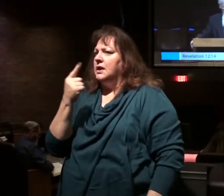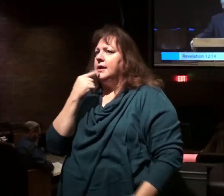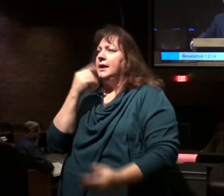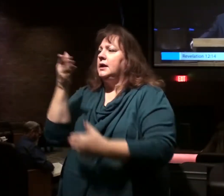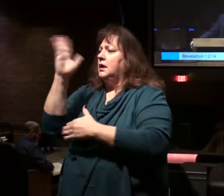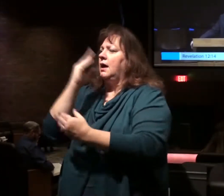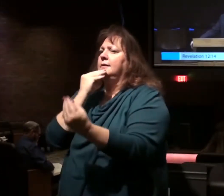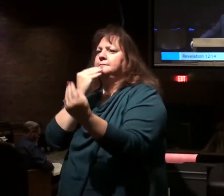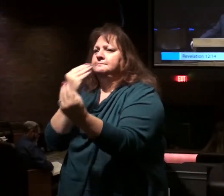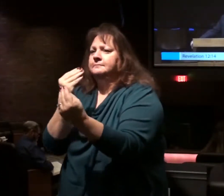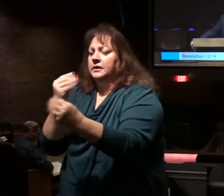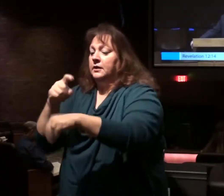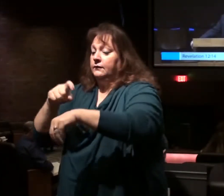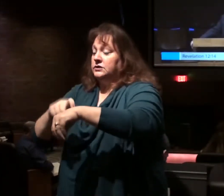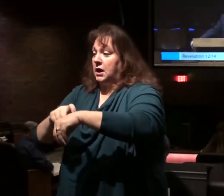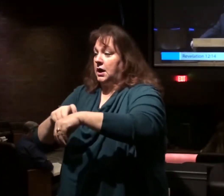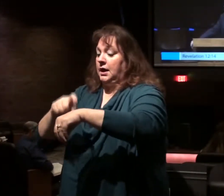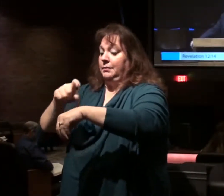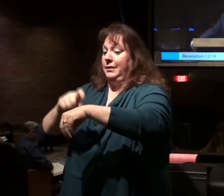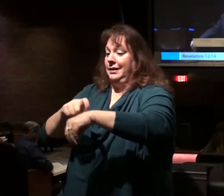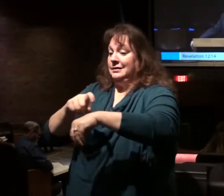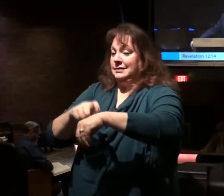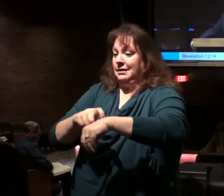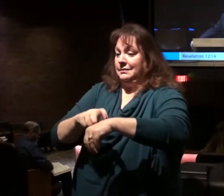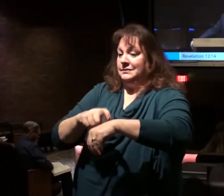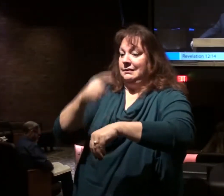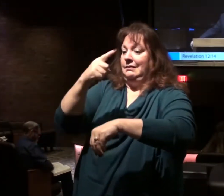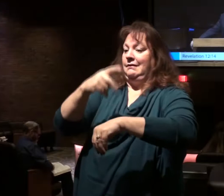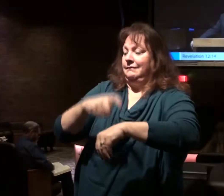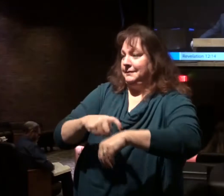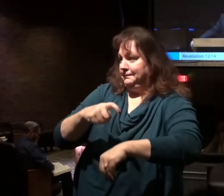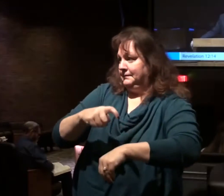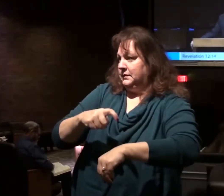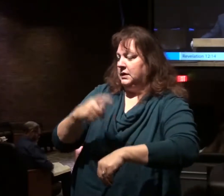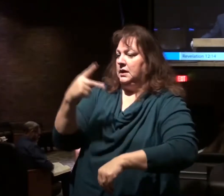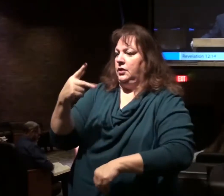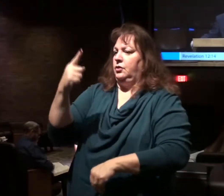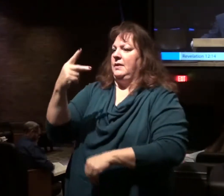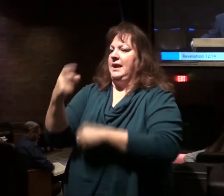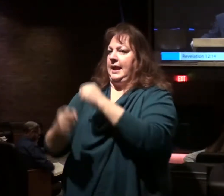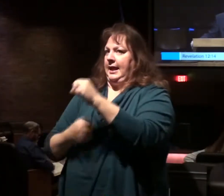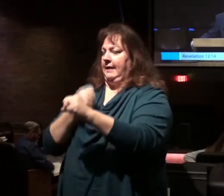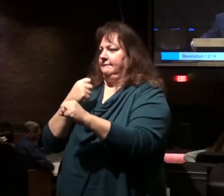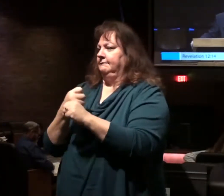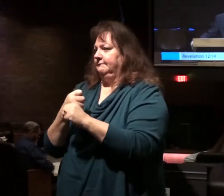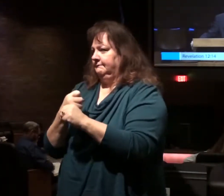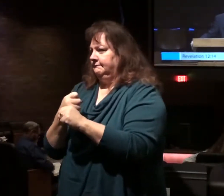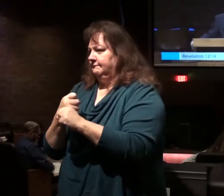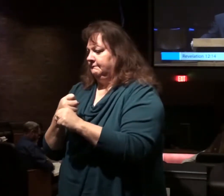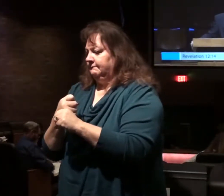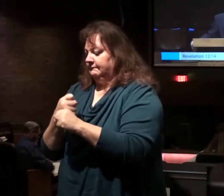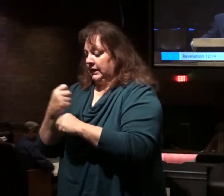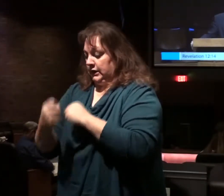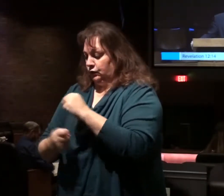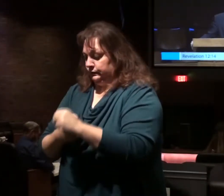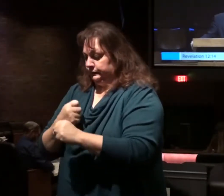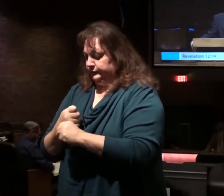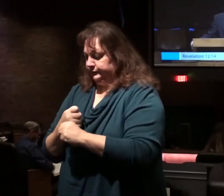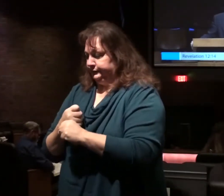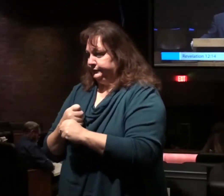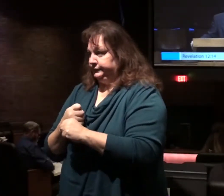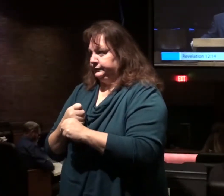nourished for a time, times and a half time. That three and a half year period.